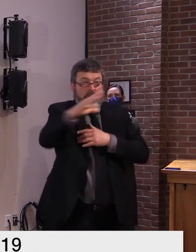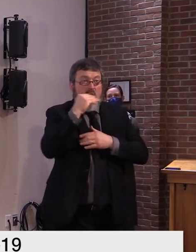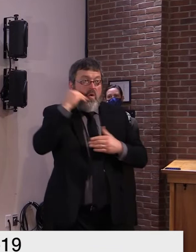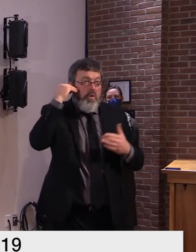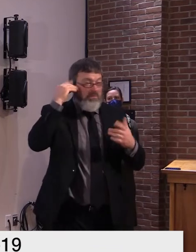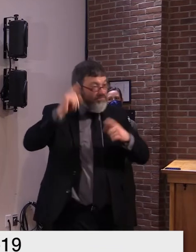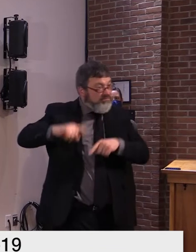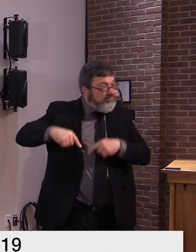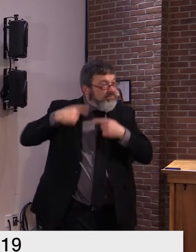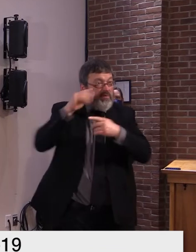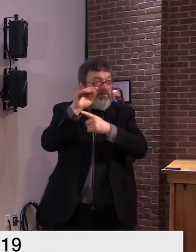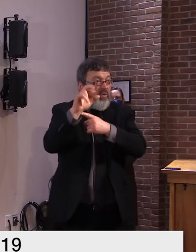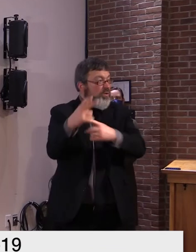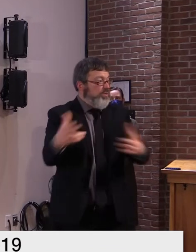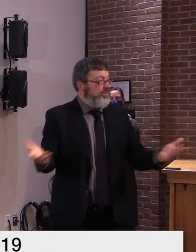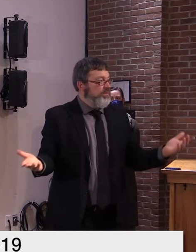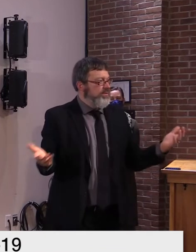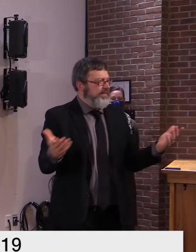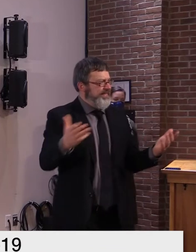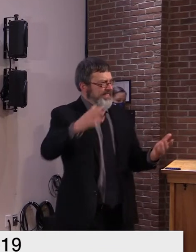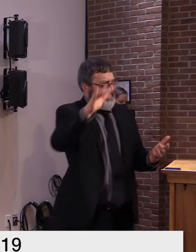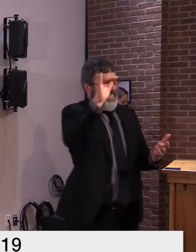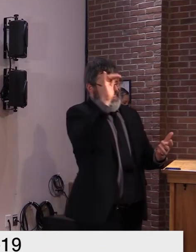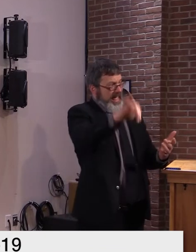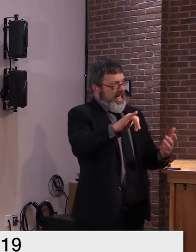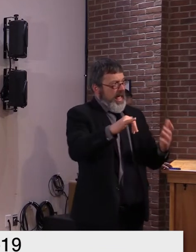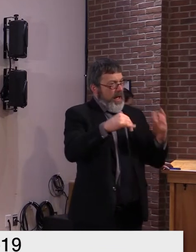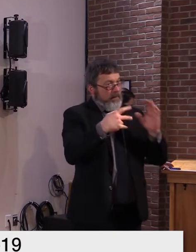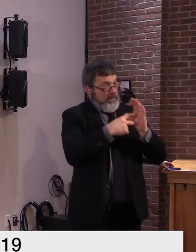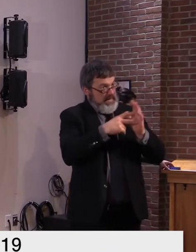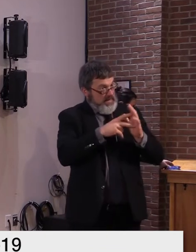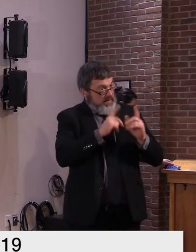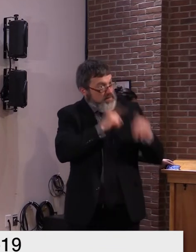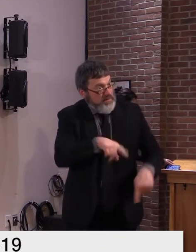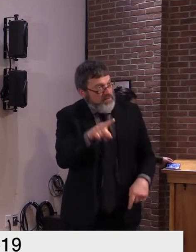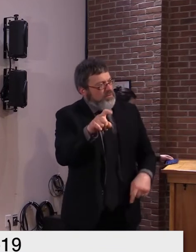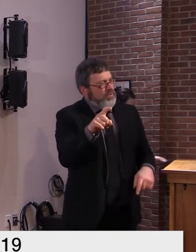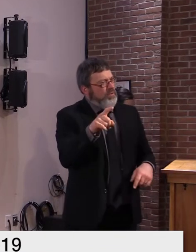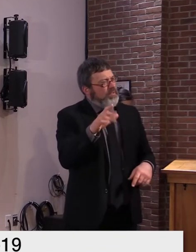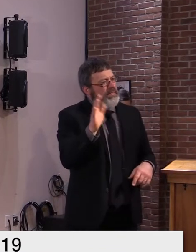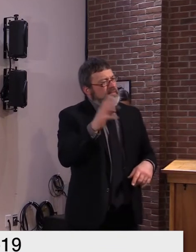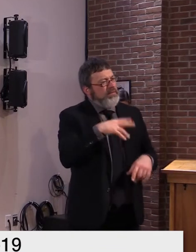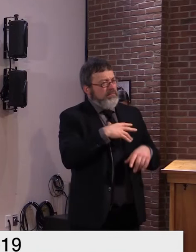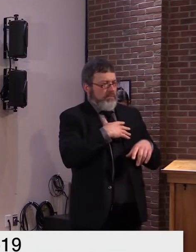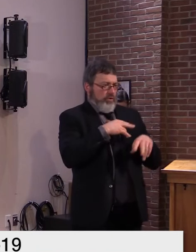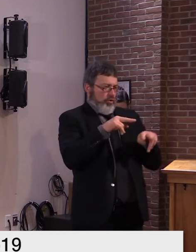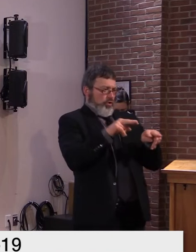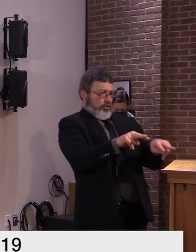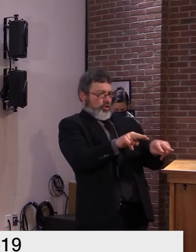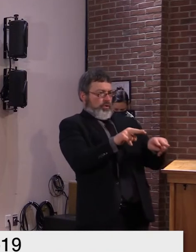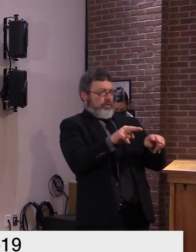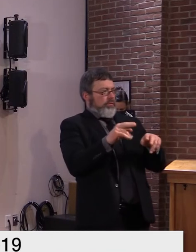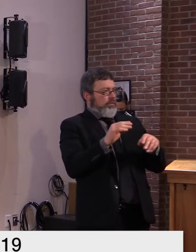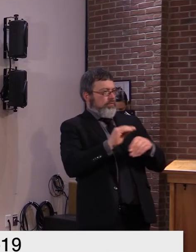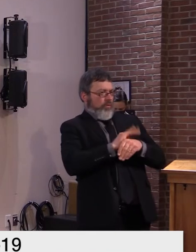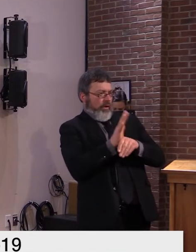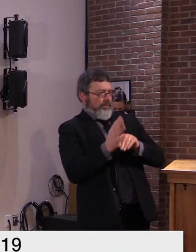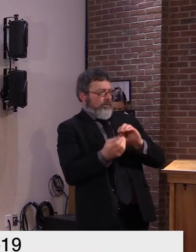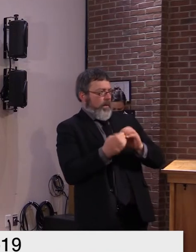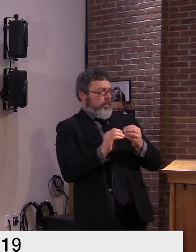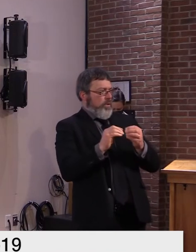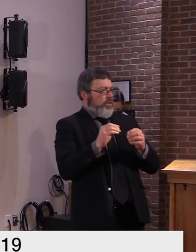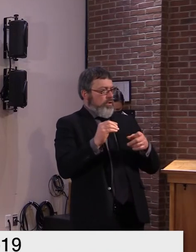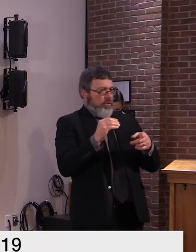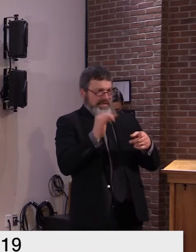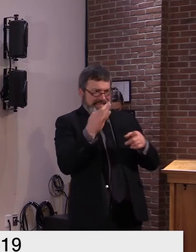as we've said before and i'm not seeing on the uh on the reports i receive on on a daily basis i'm not seeing